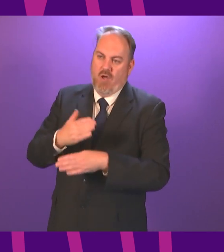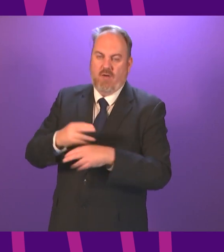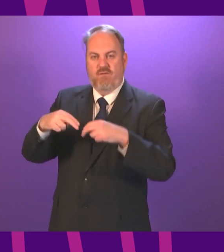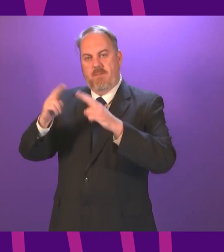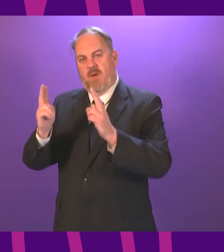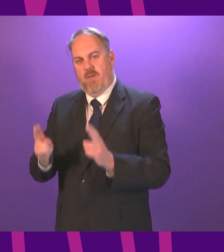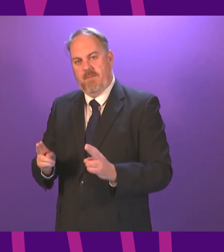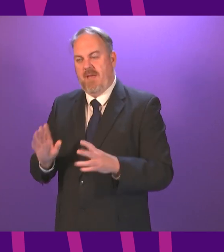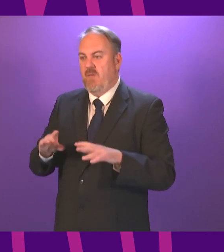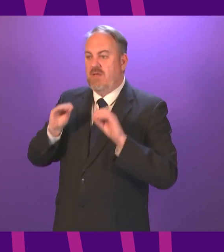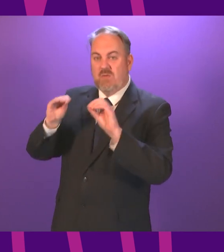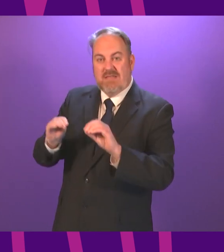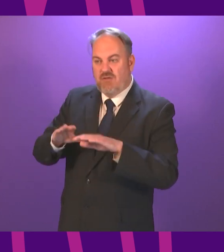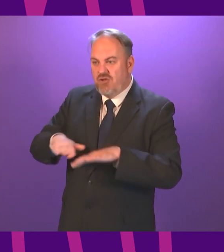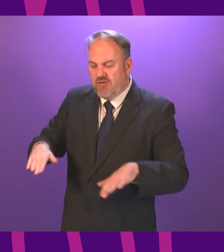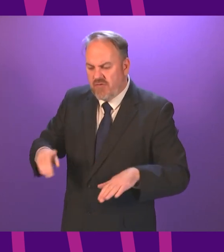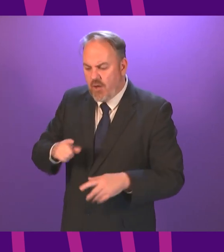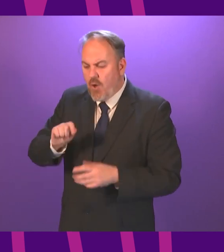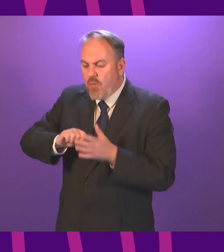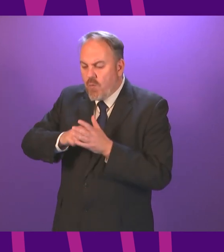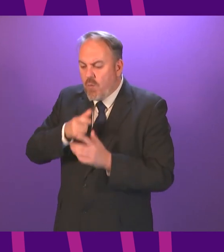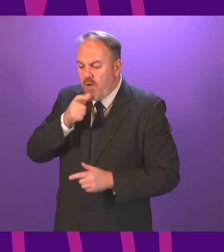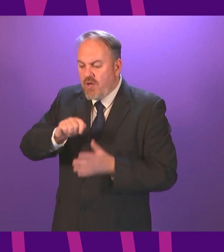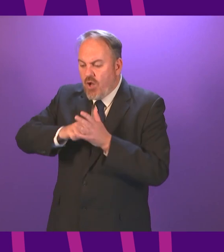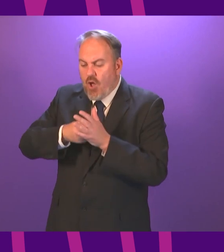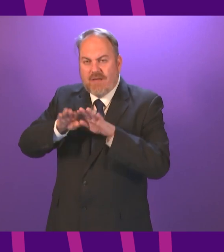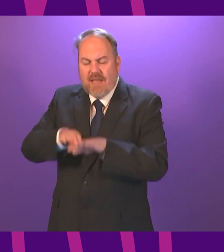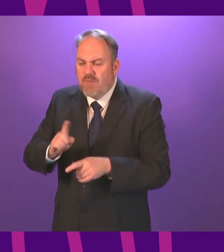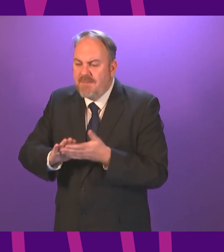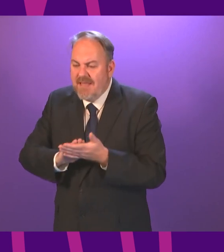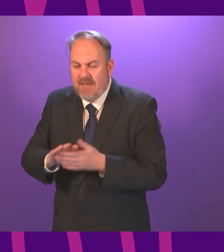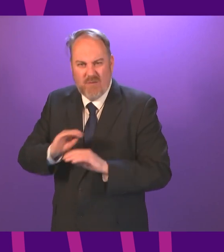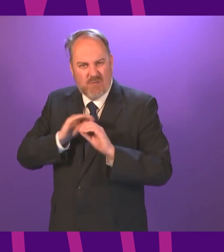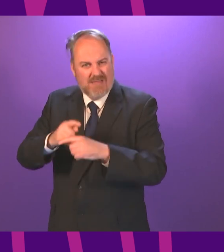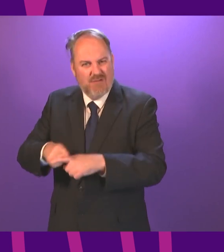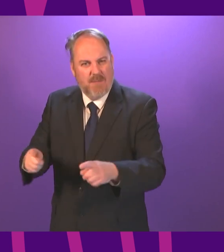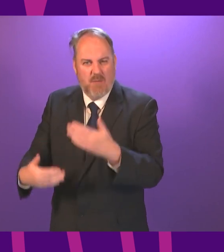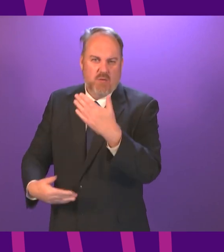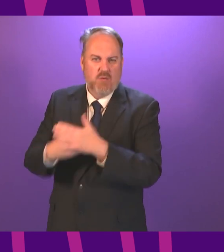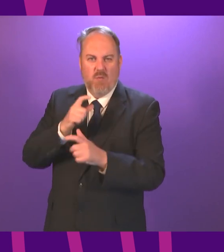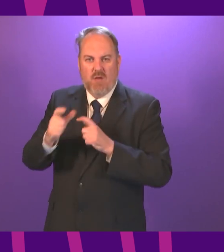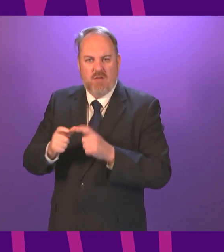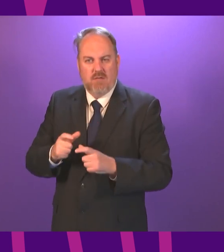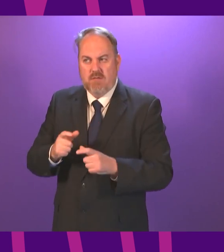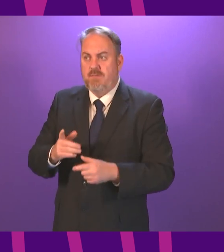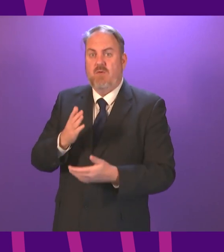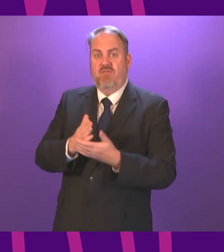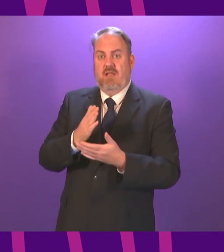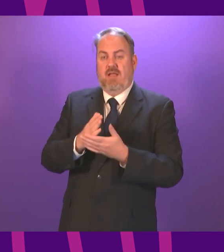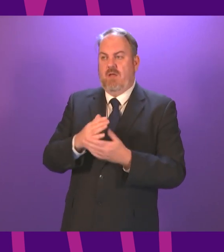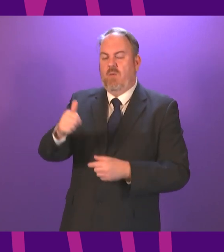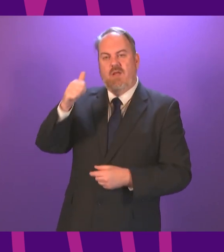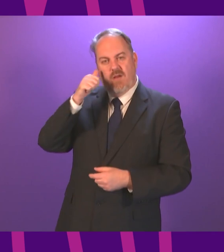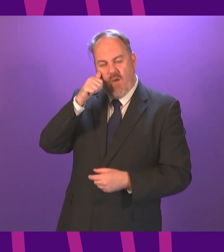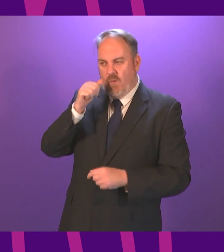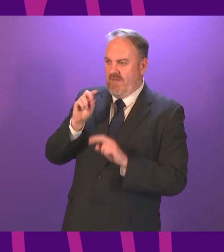our children the meaning of the word lockdown. While the NHS mobilised, so too did our communities and there we have seen humanity